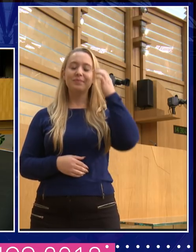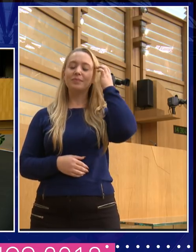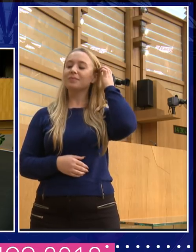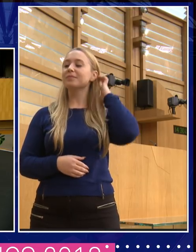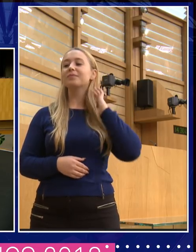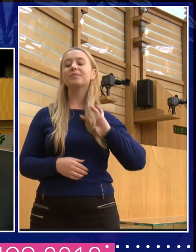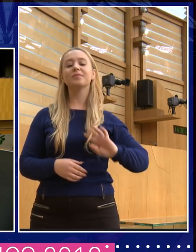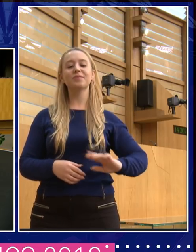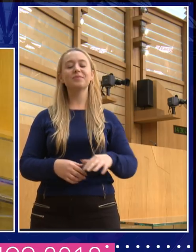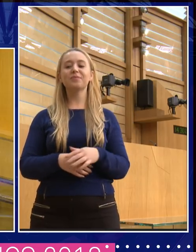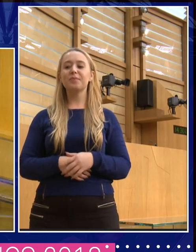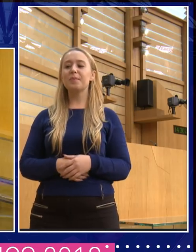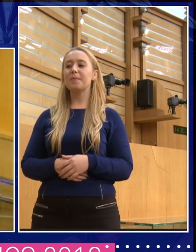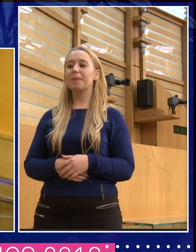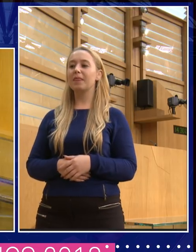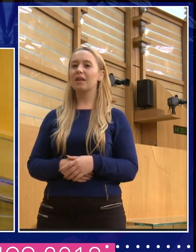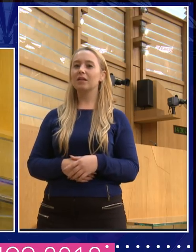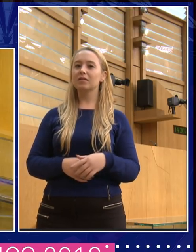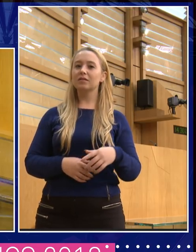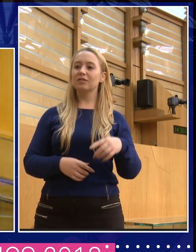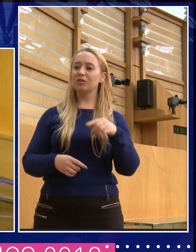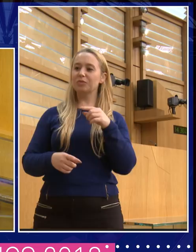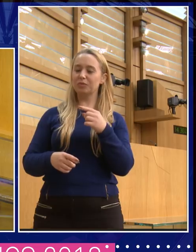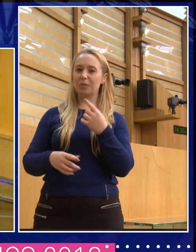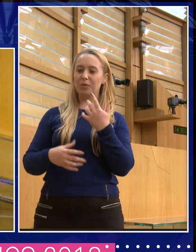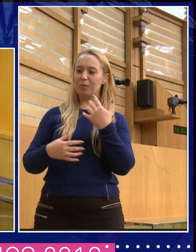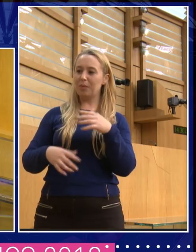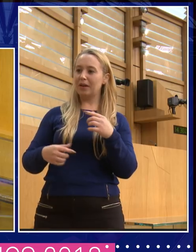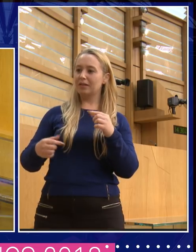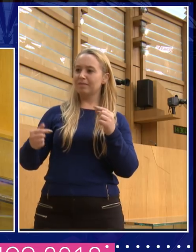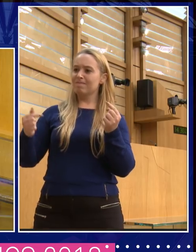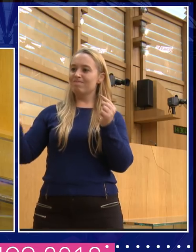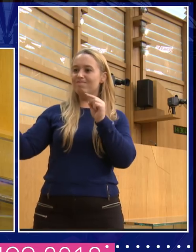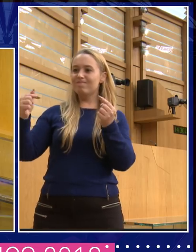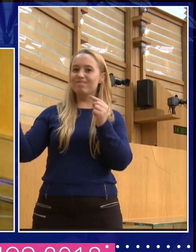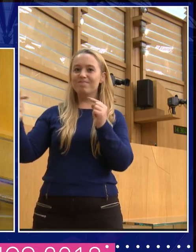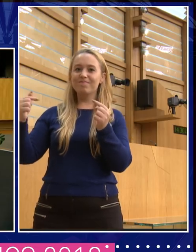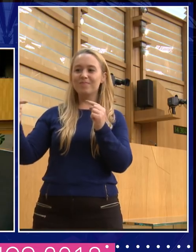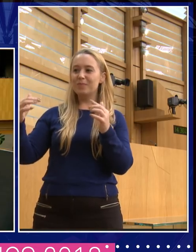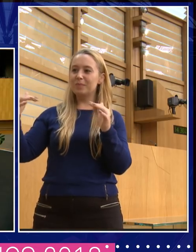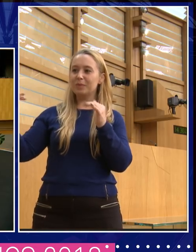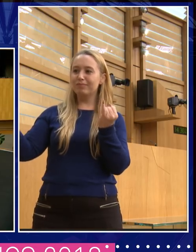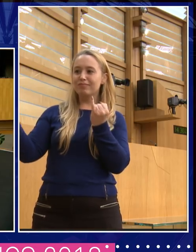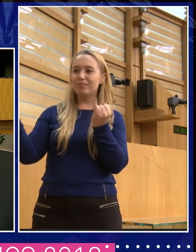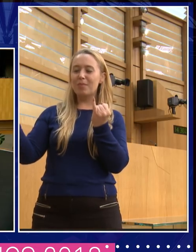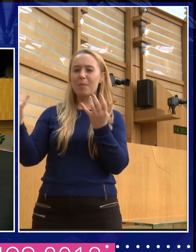So can I ask, though, some of the things that the battles that you have fought or are fighting, how do you win them? Because, for example, the first one,